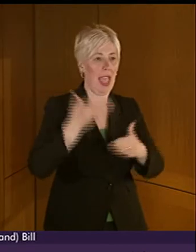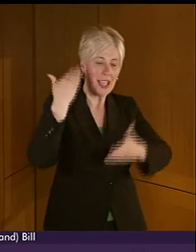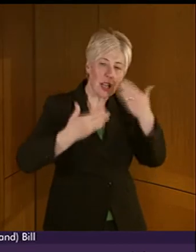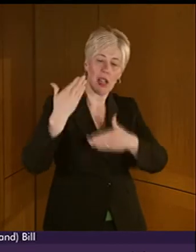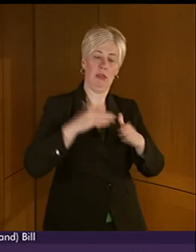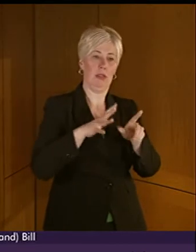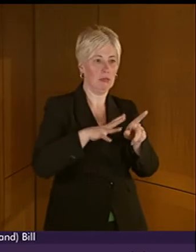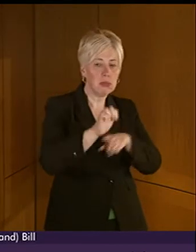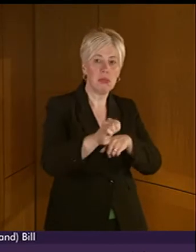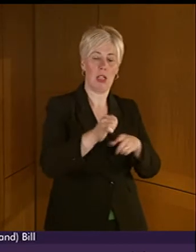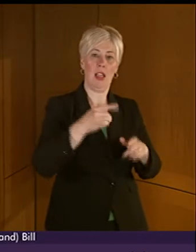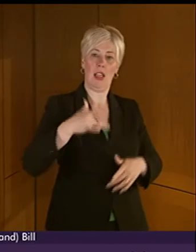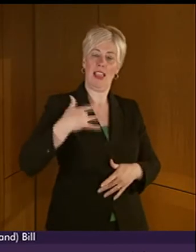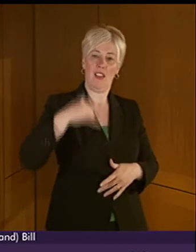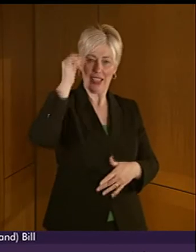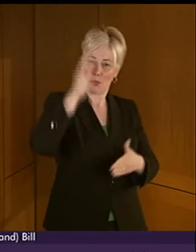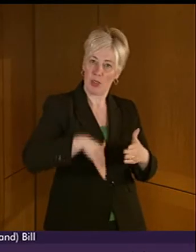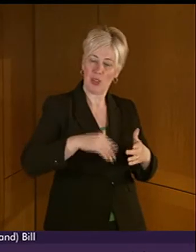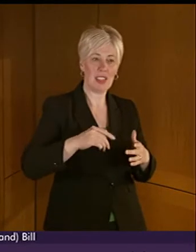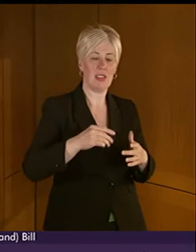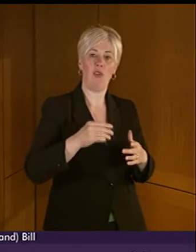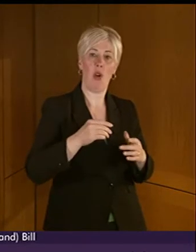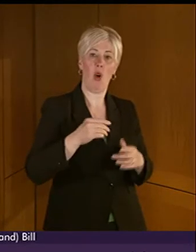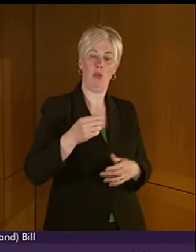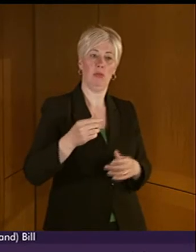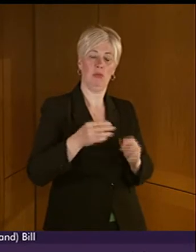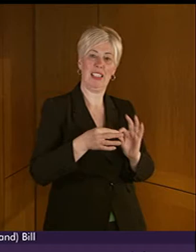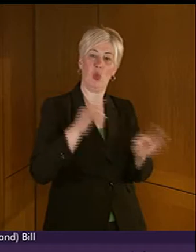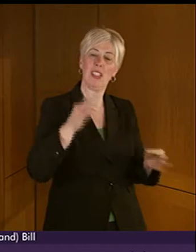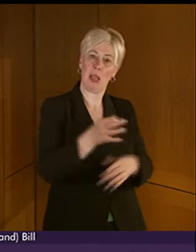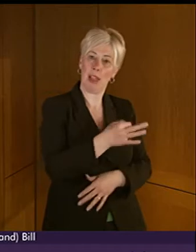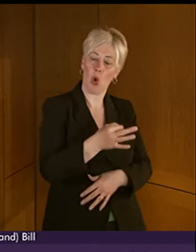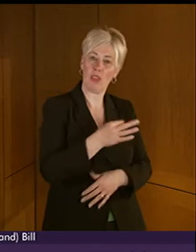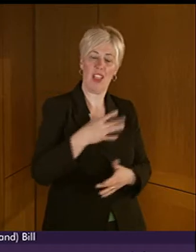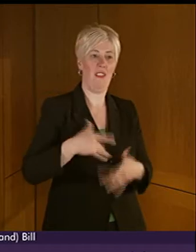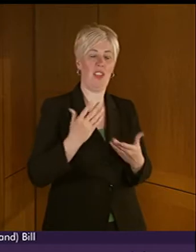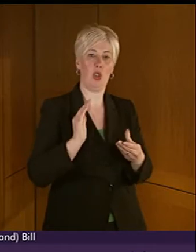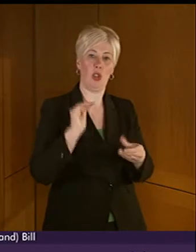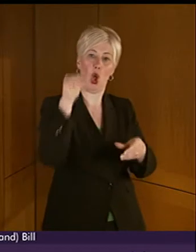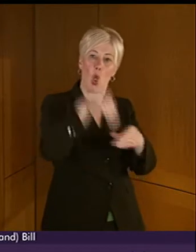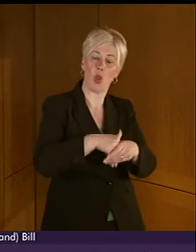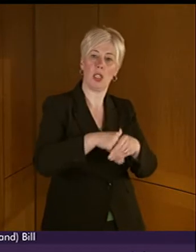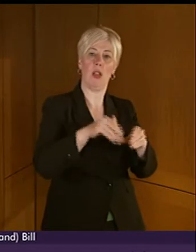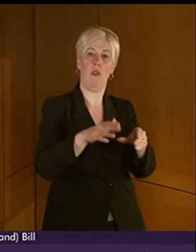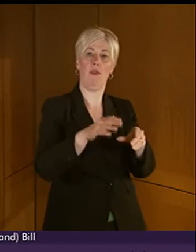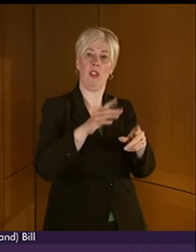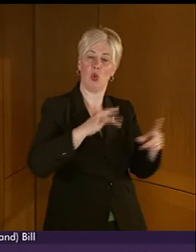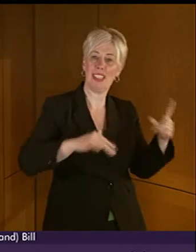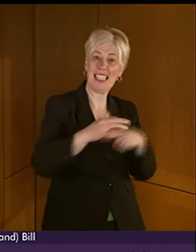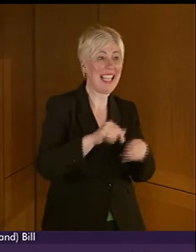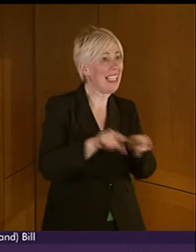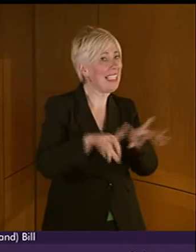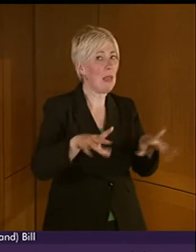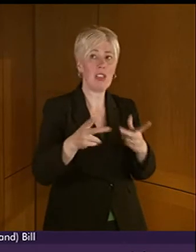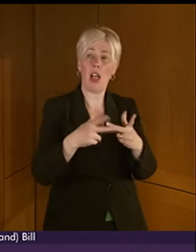and life experience as a language minority and feel that action to improve their inclusion in society should be based on exactly the same language approach